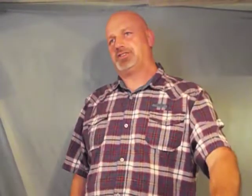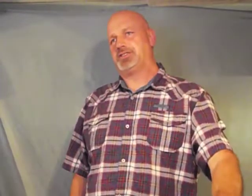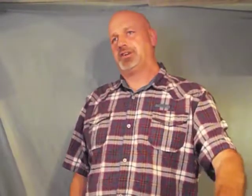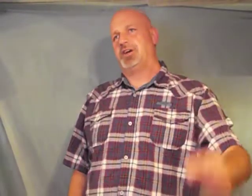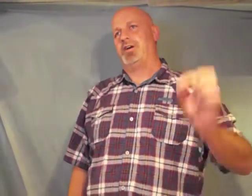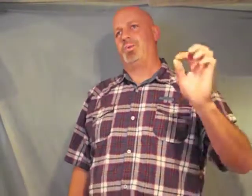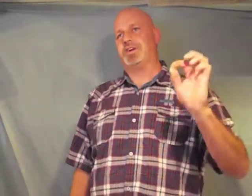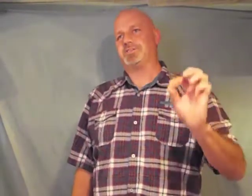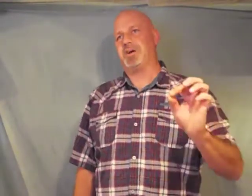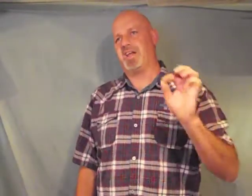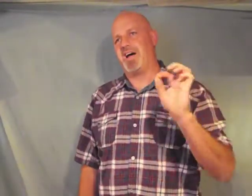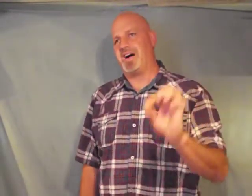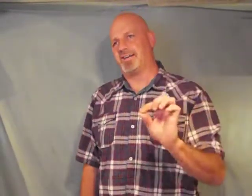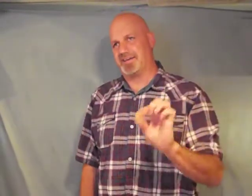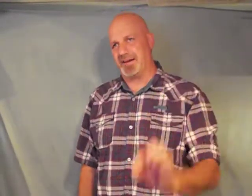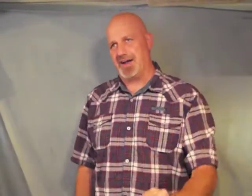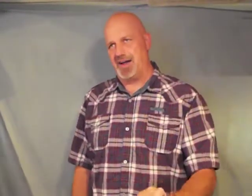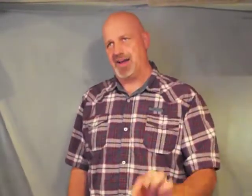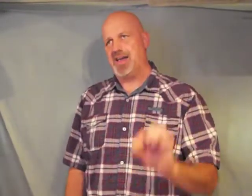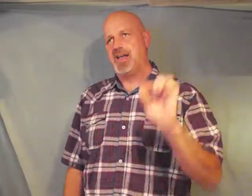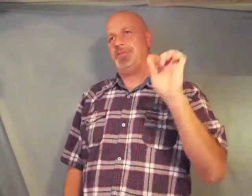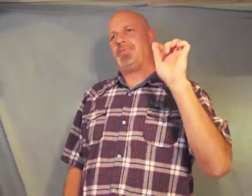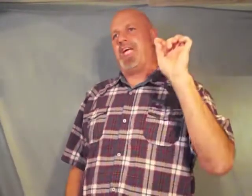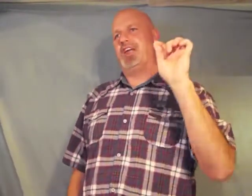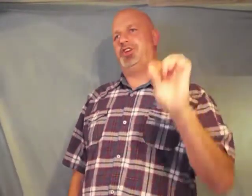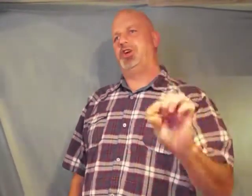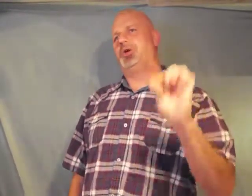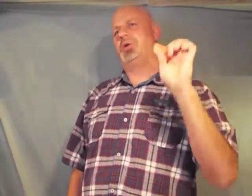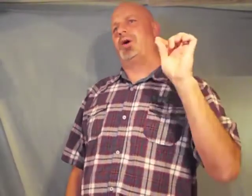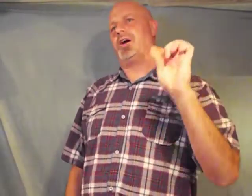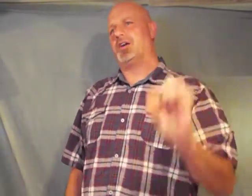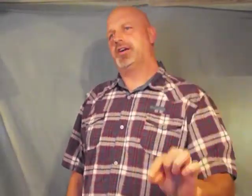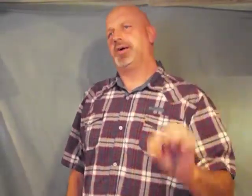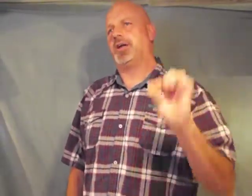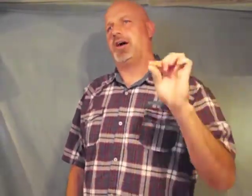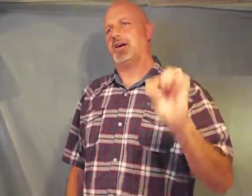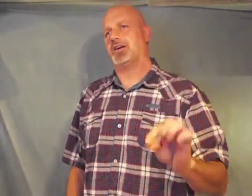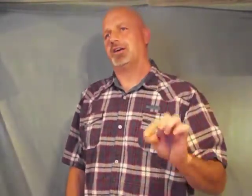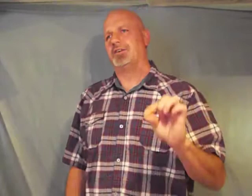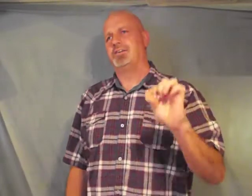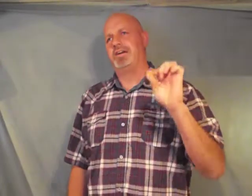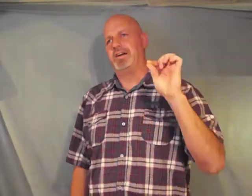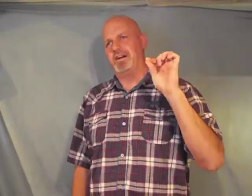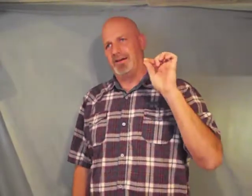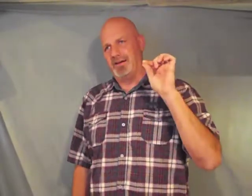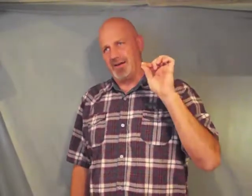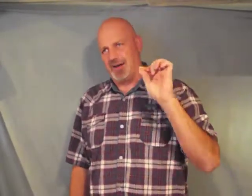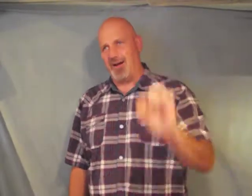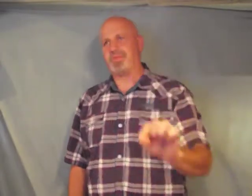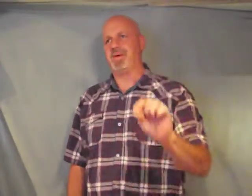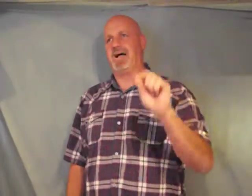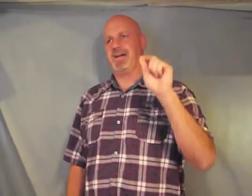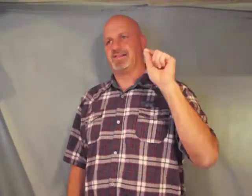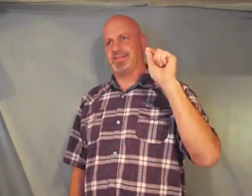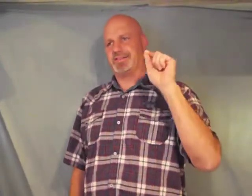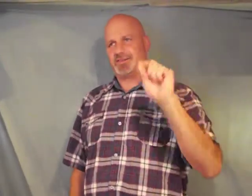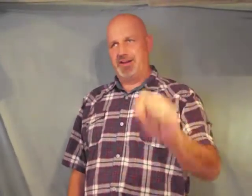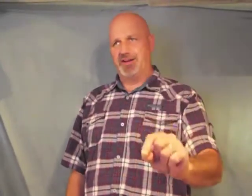which belong to God and you are no longer authorized to steal